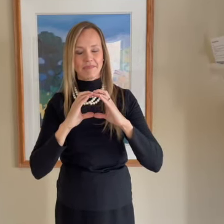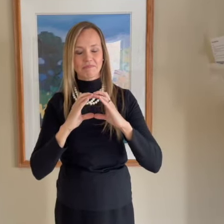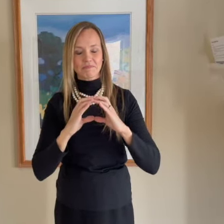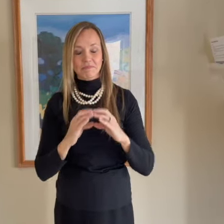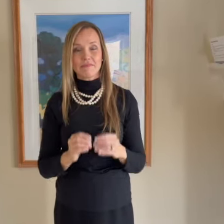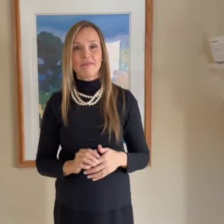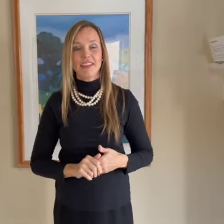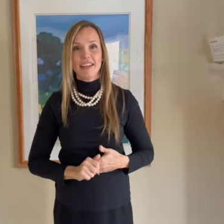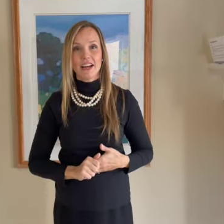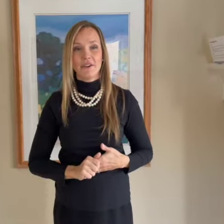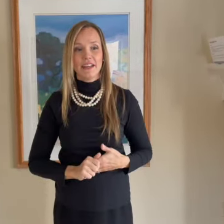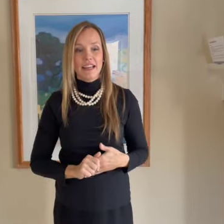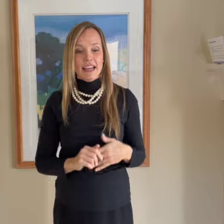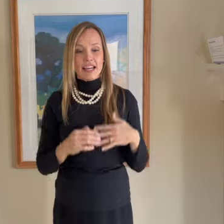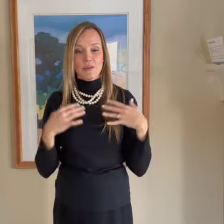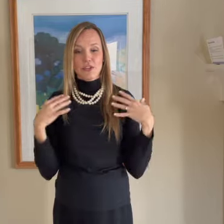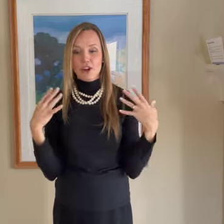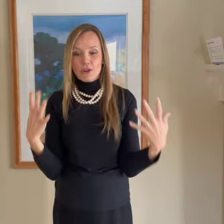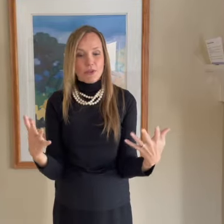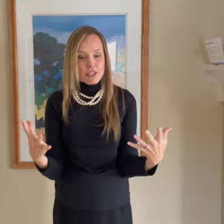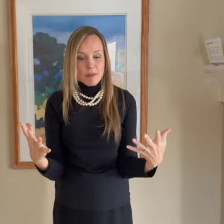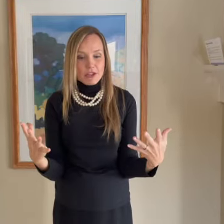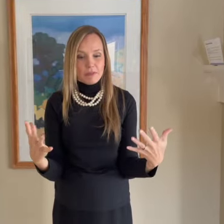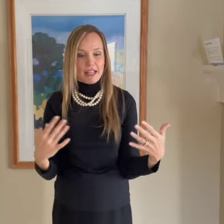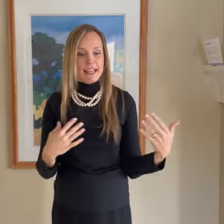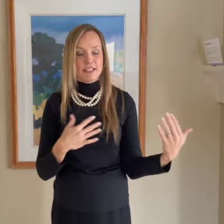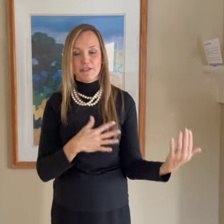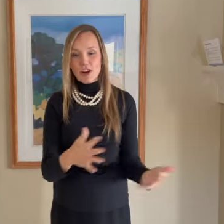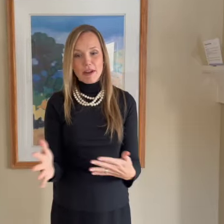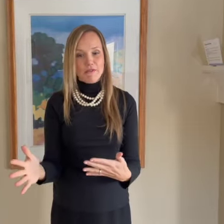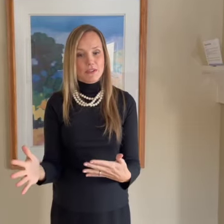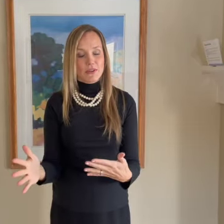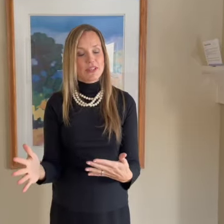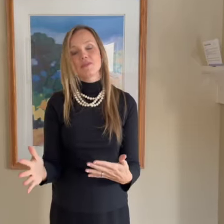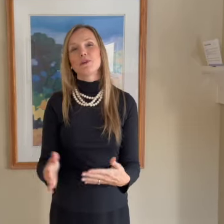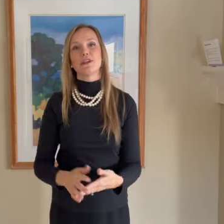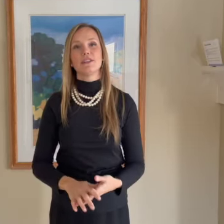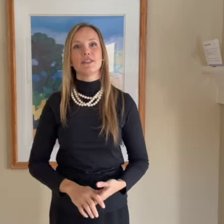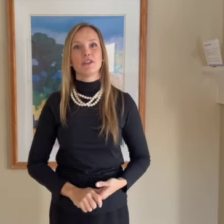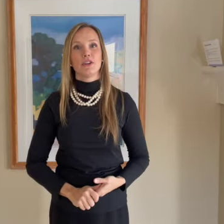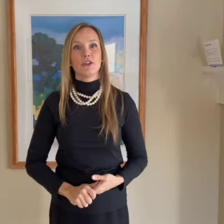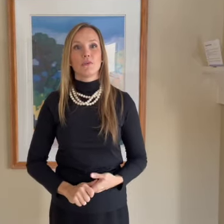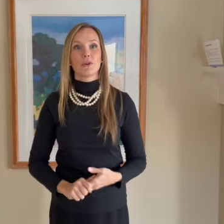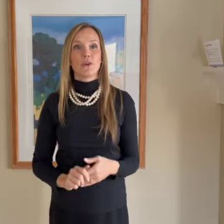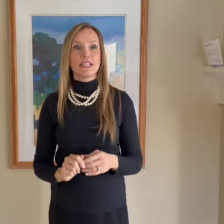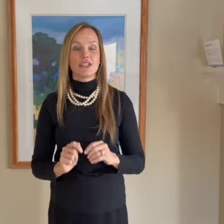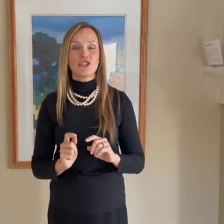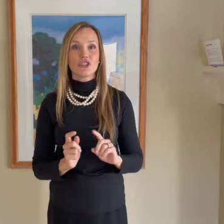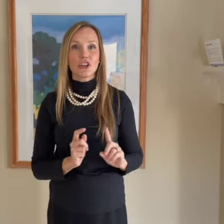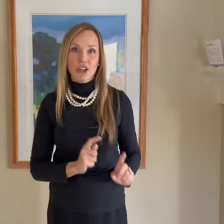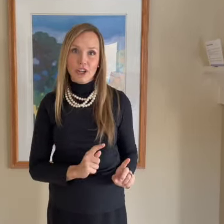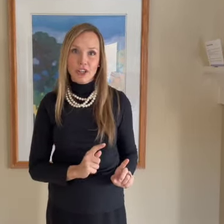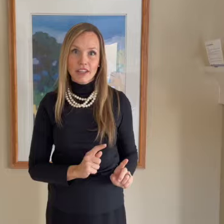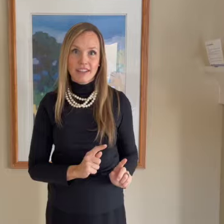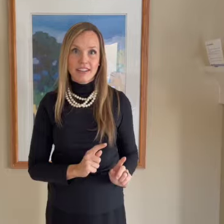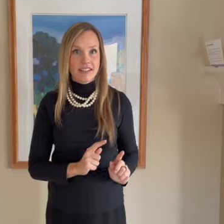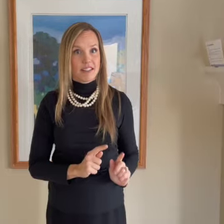Okay. Now, as we go to our special place, far away from the noise of the world, we're going to turn to